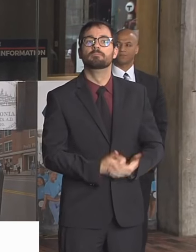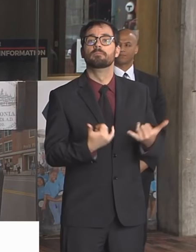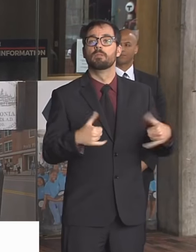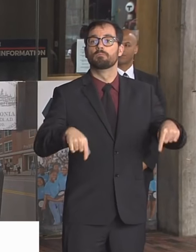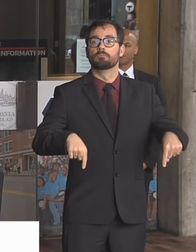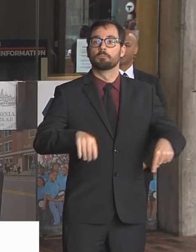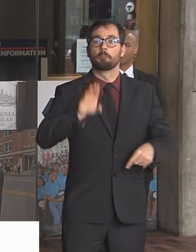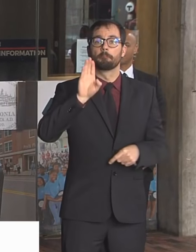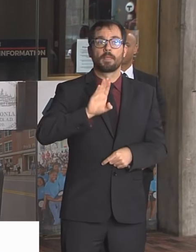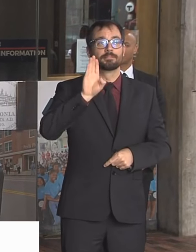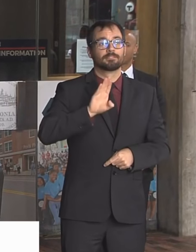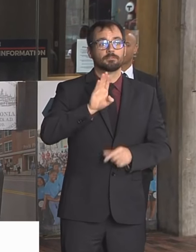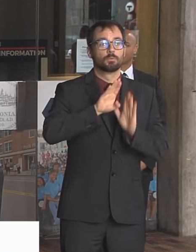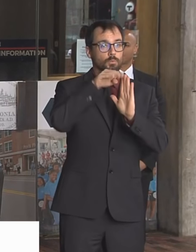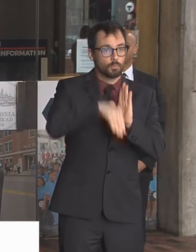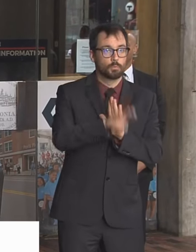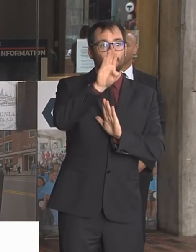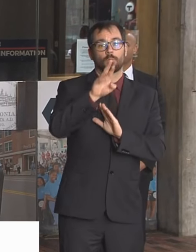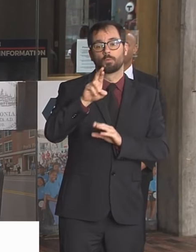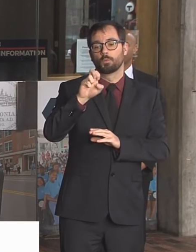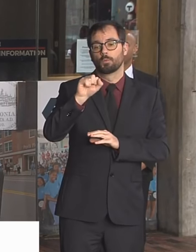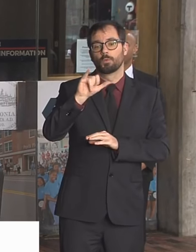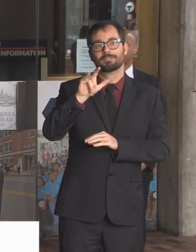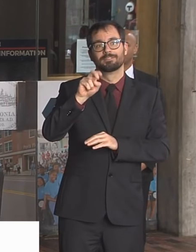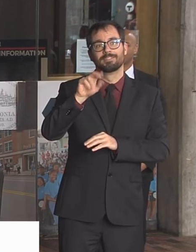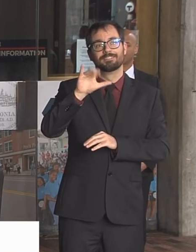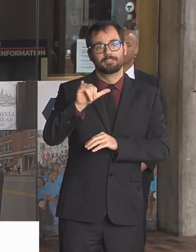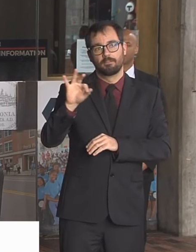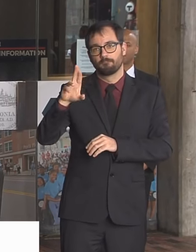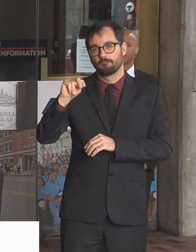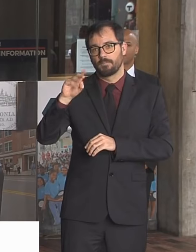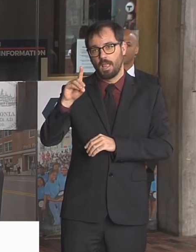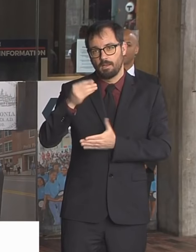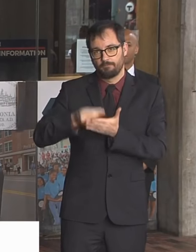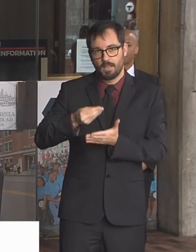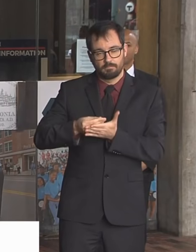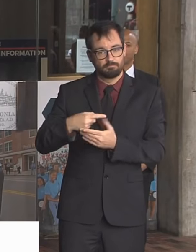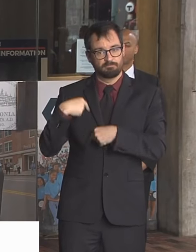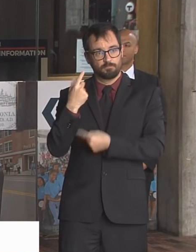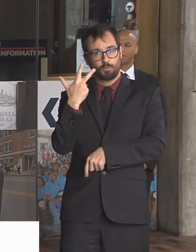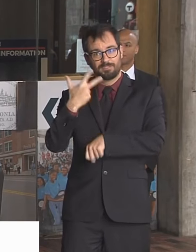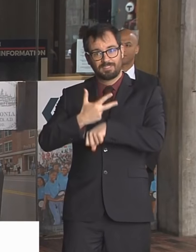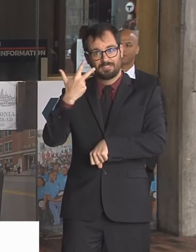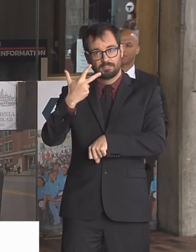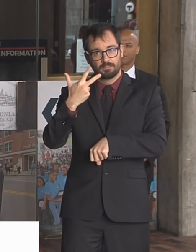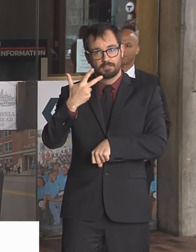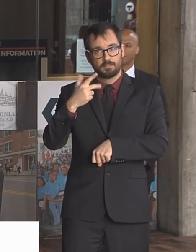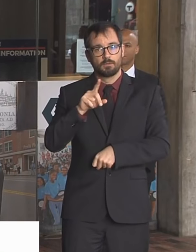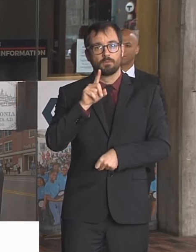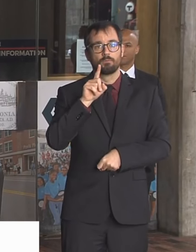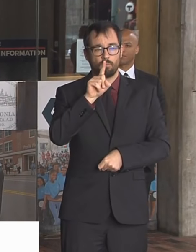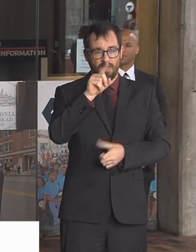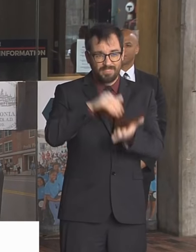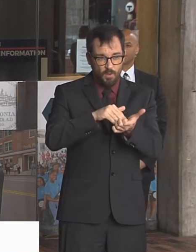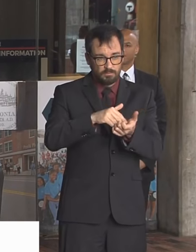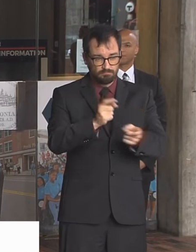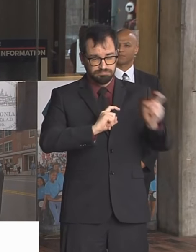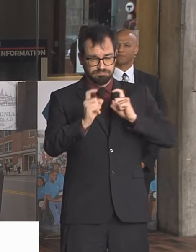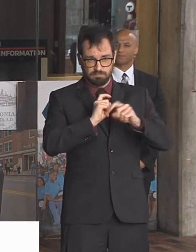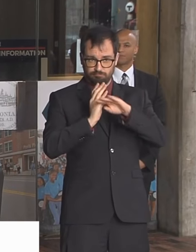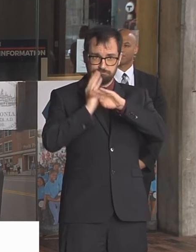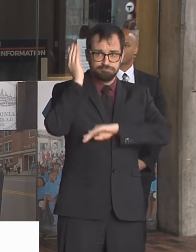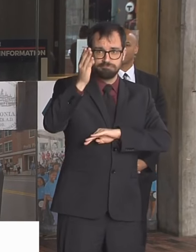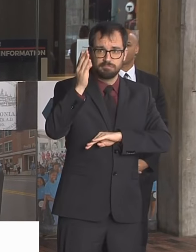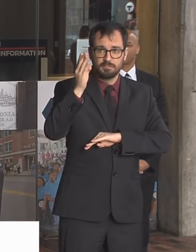days, we've raised $16 million from a thousand different donors. The money is going to be used for organizations